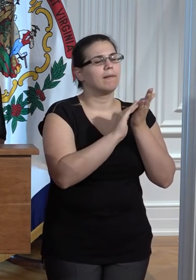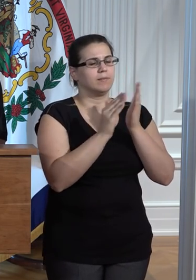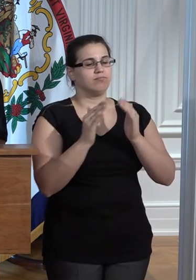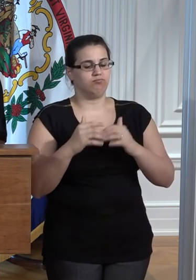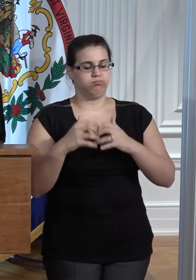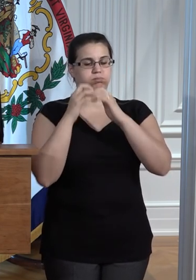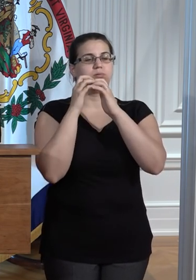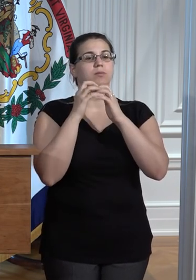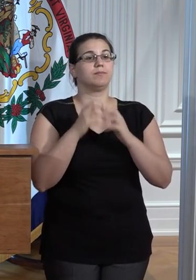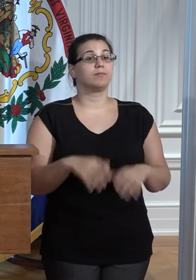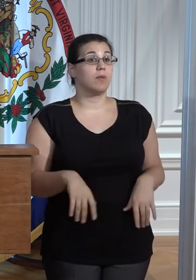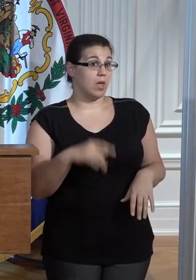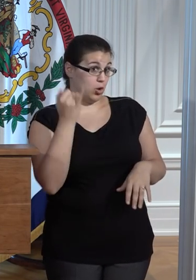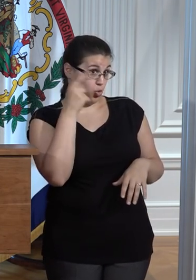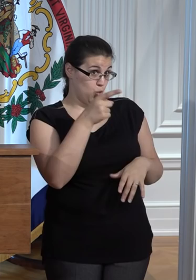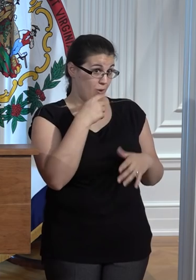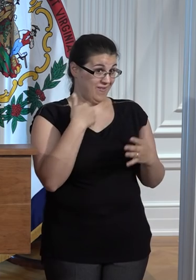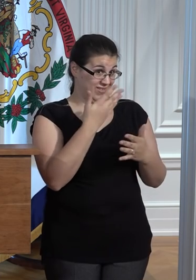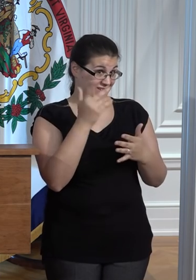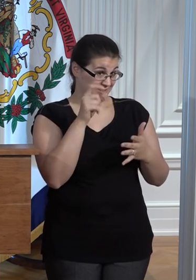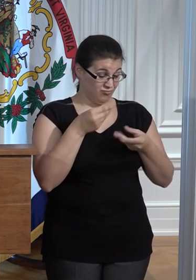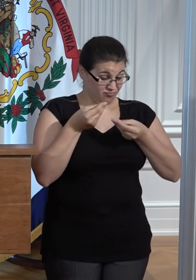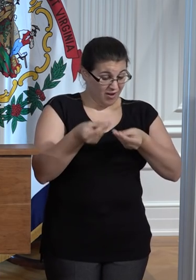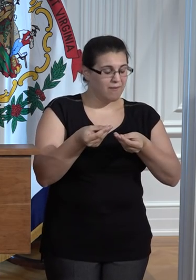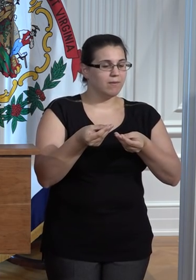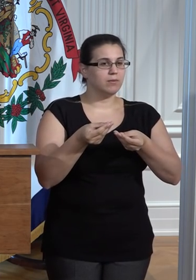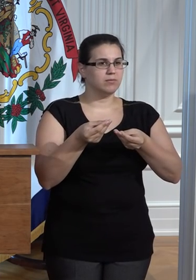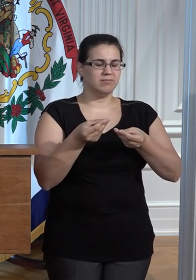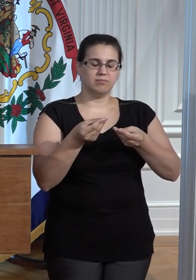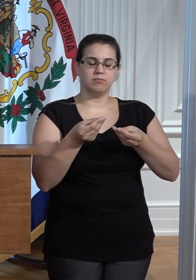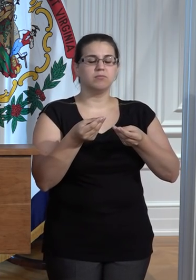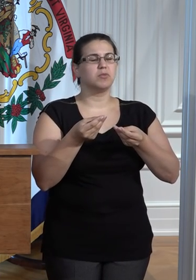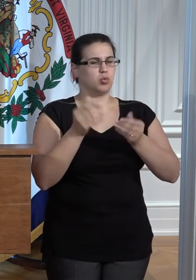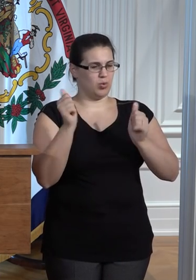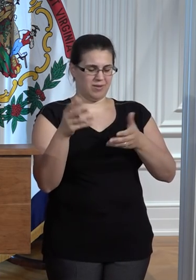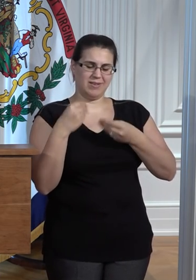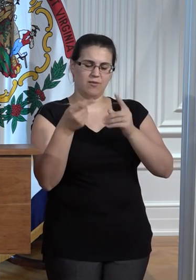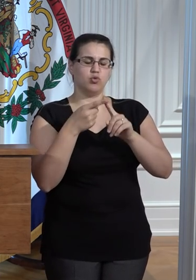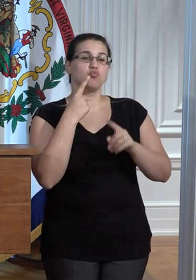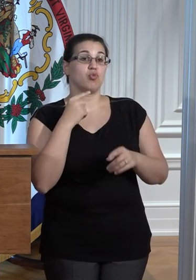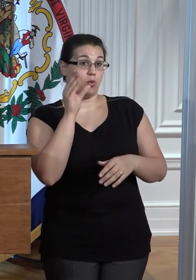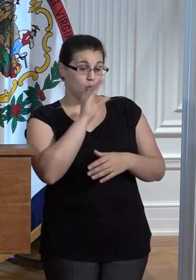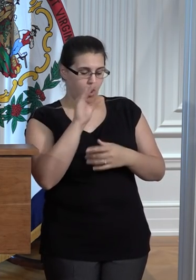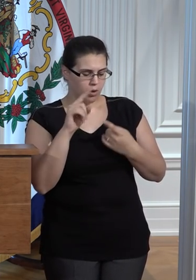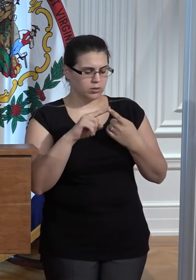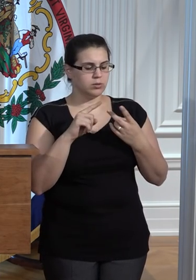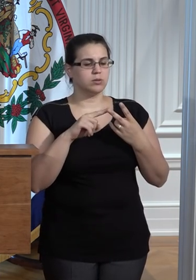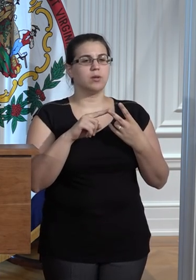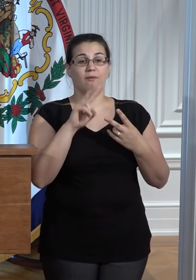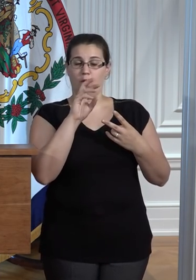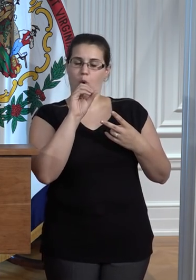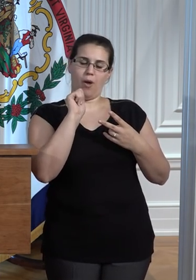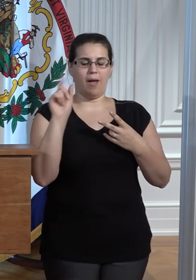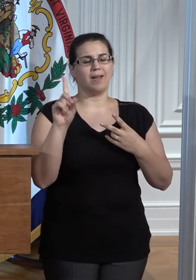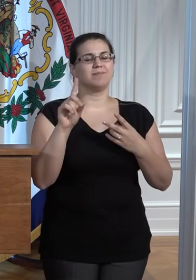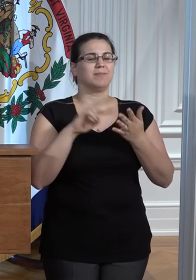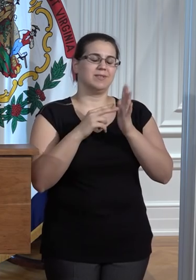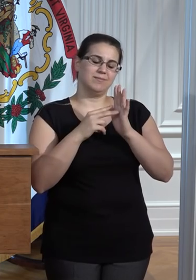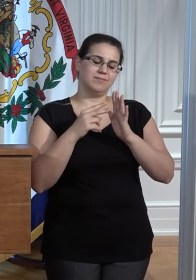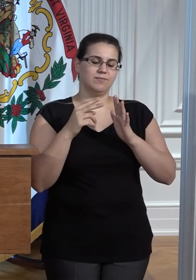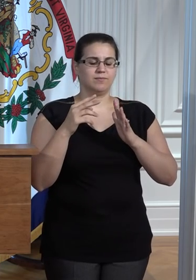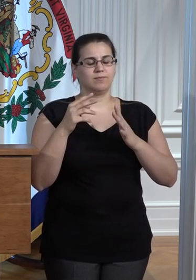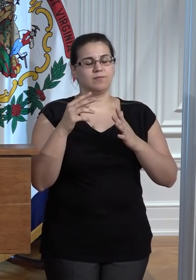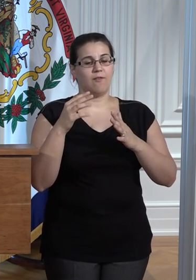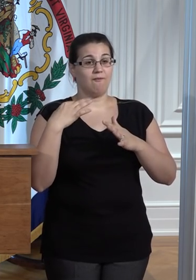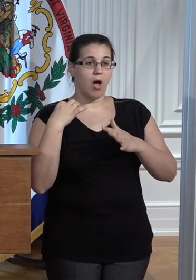accepted through the American Red Cross, the West Virginia Voluntary Organizations Active in Disaster, or VOAD group, and